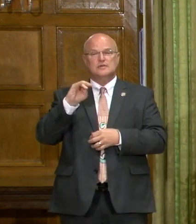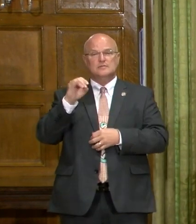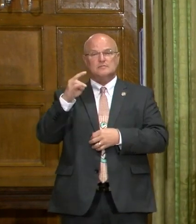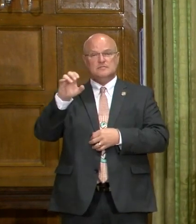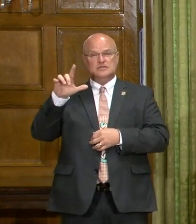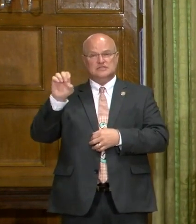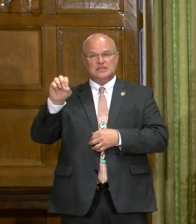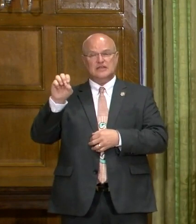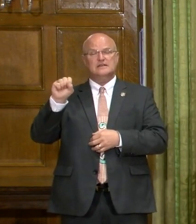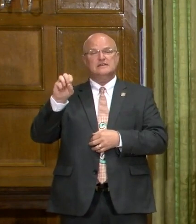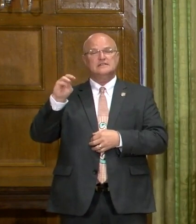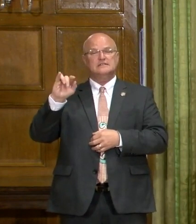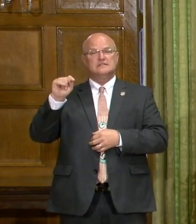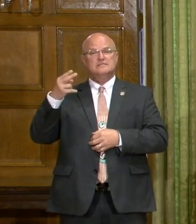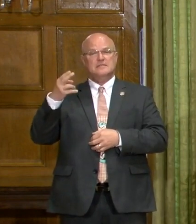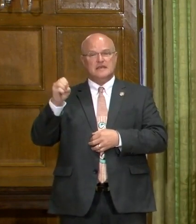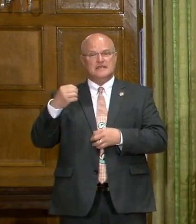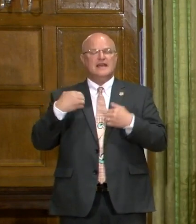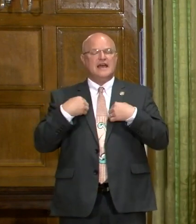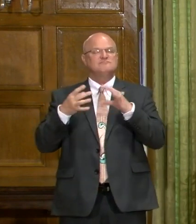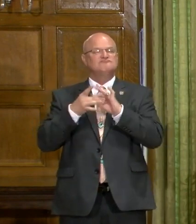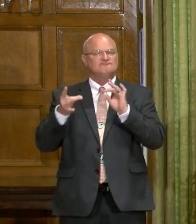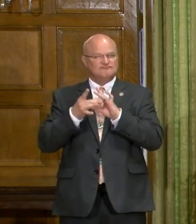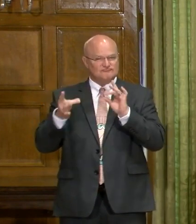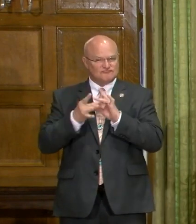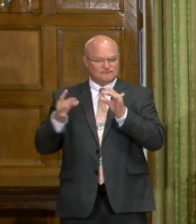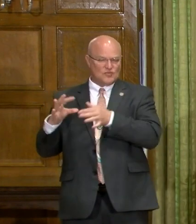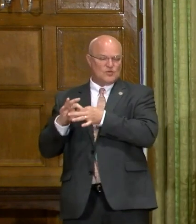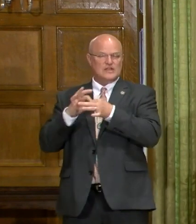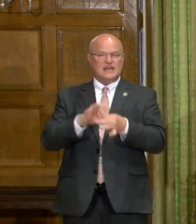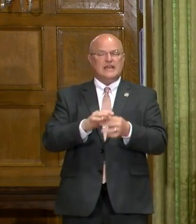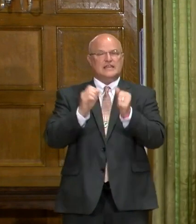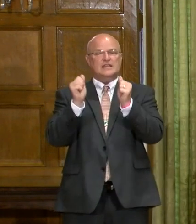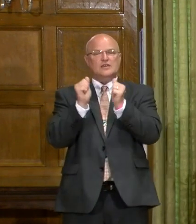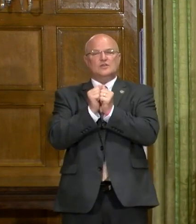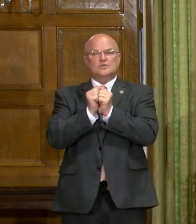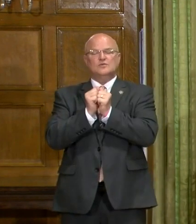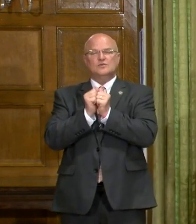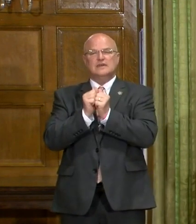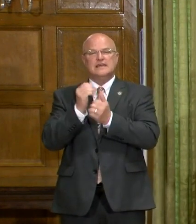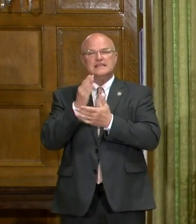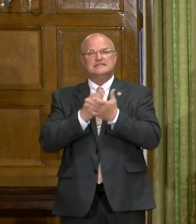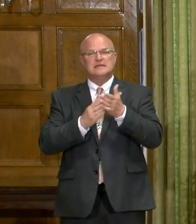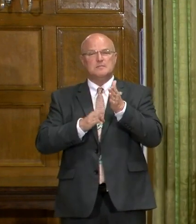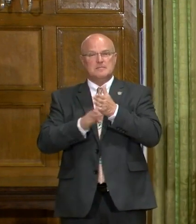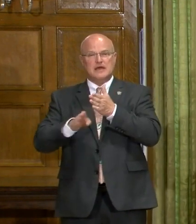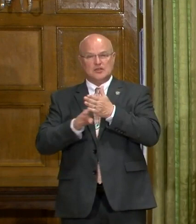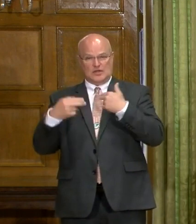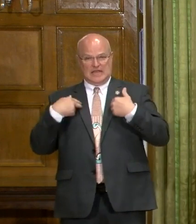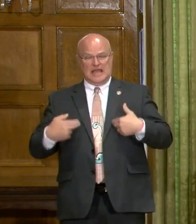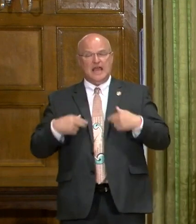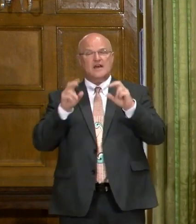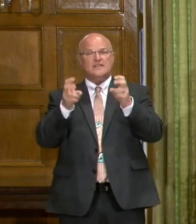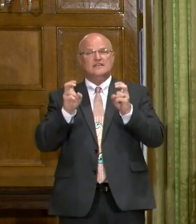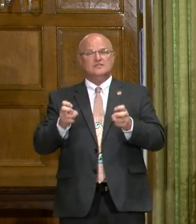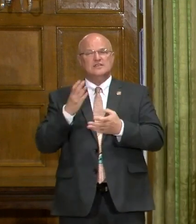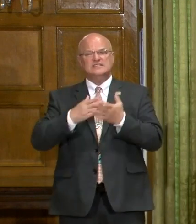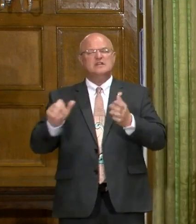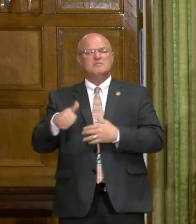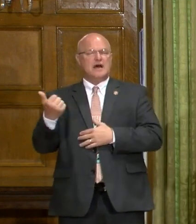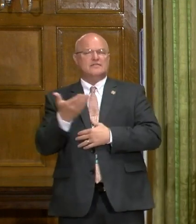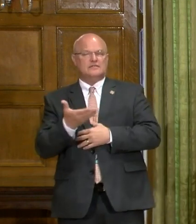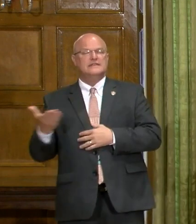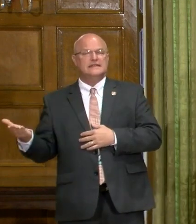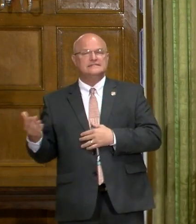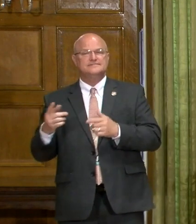Michelle Smith. We'll have some comments related to some minority health issues and some other